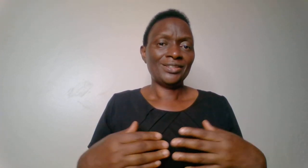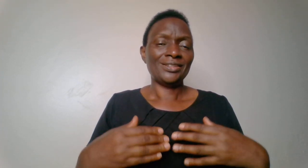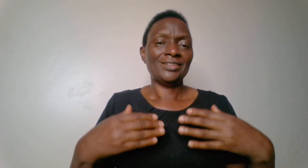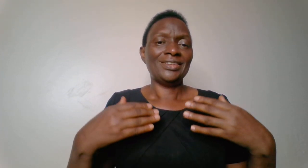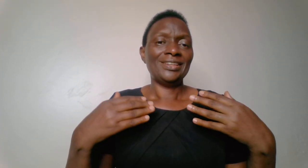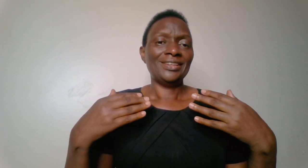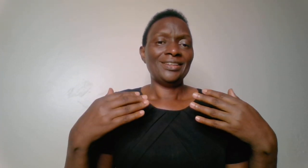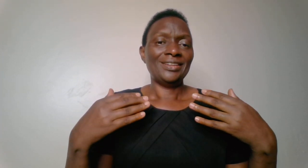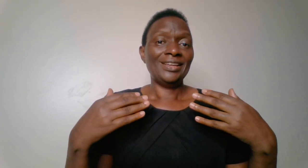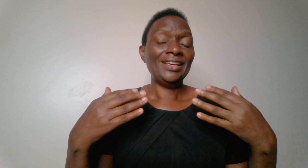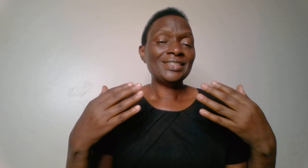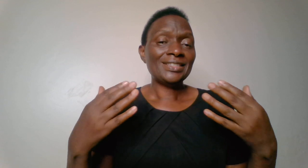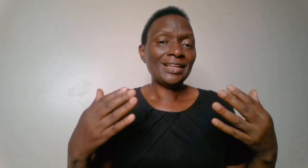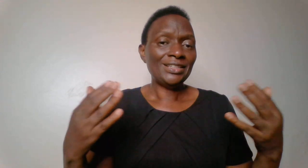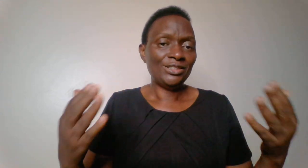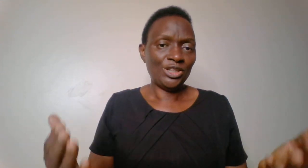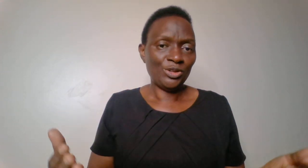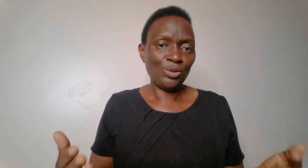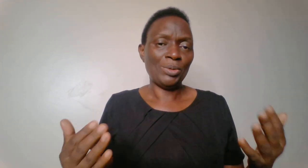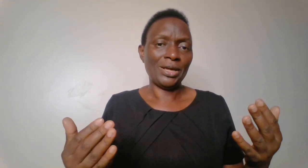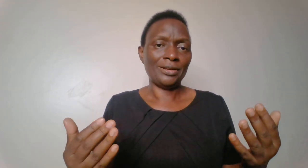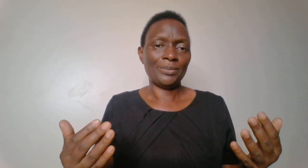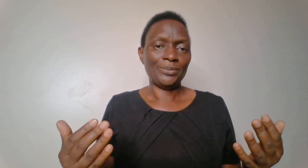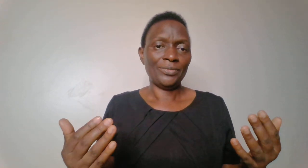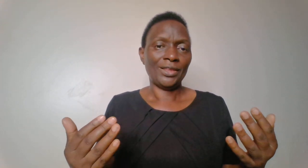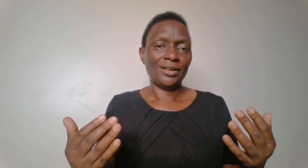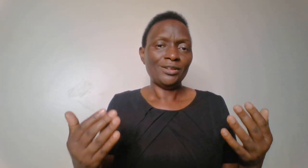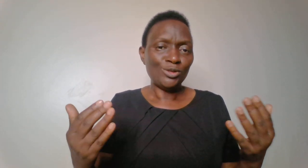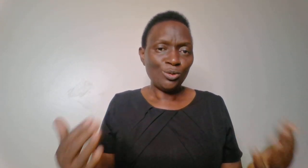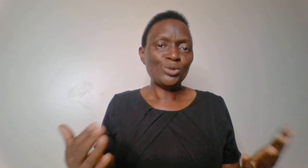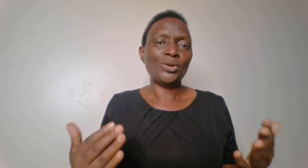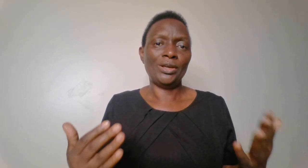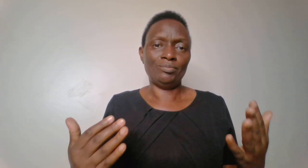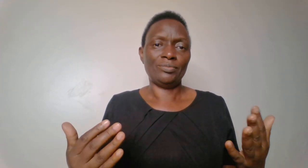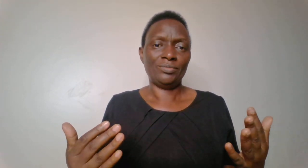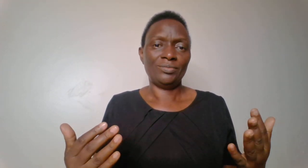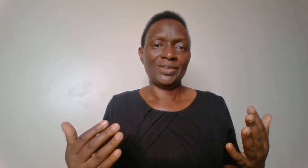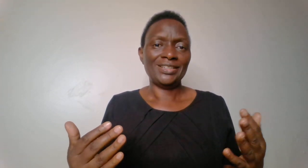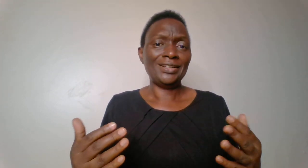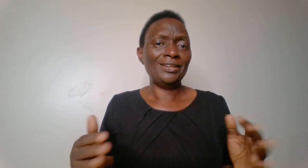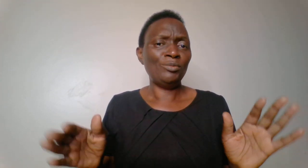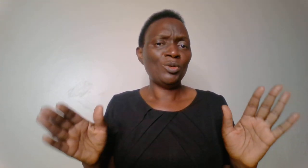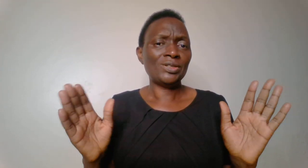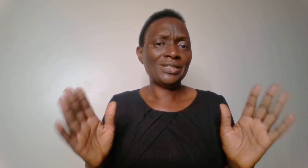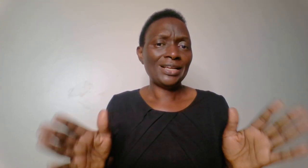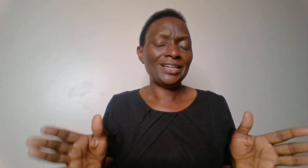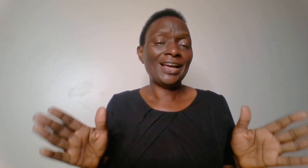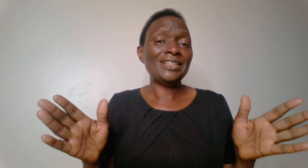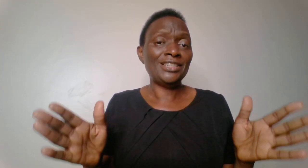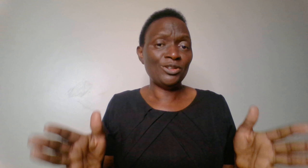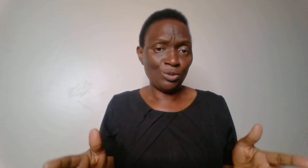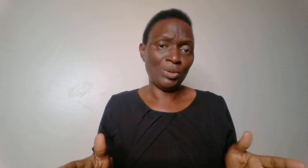he is such a gentleman. Talk to him, tell him, you're such a gentleman.